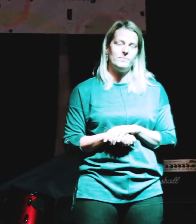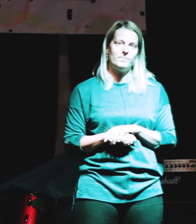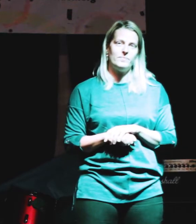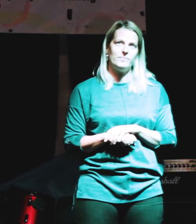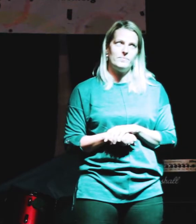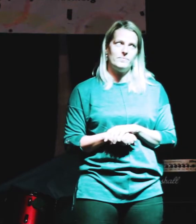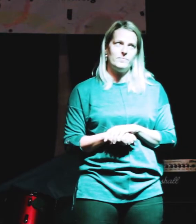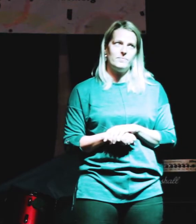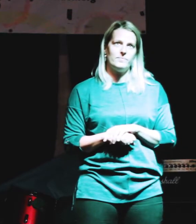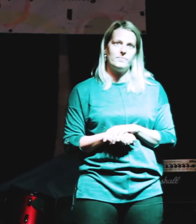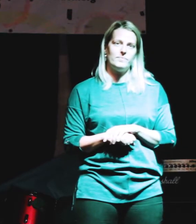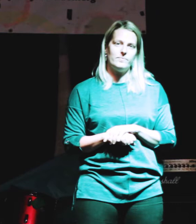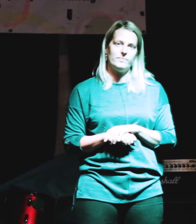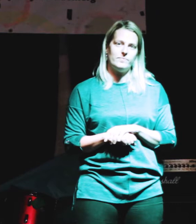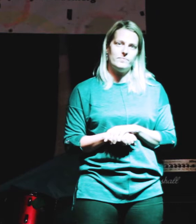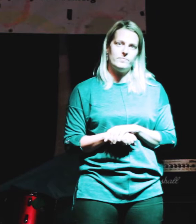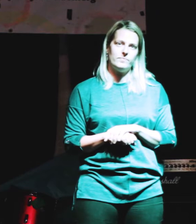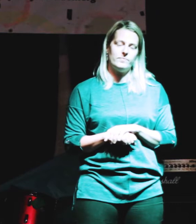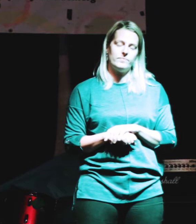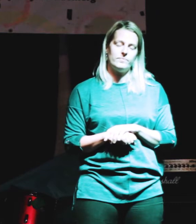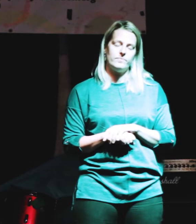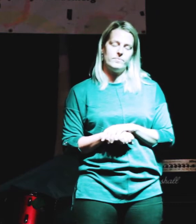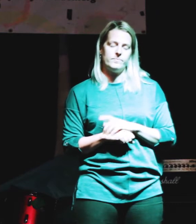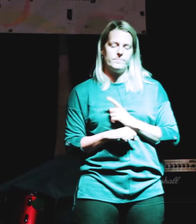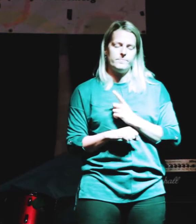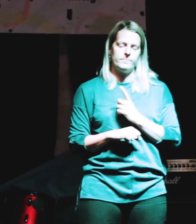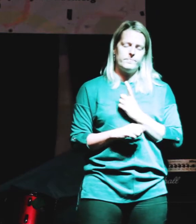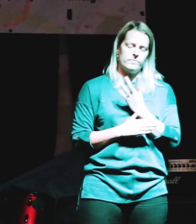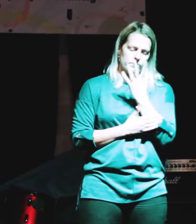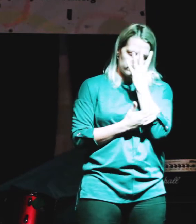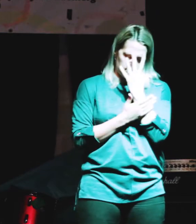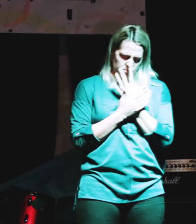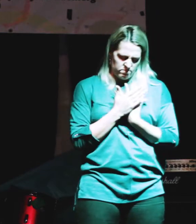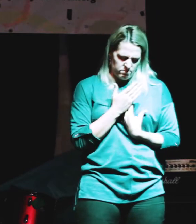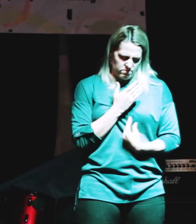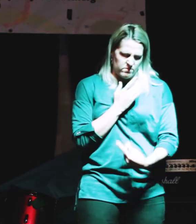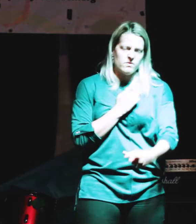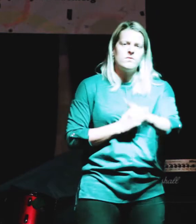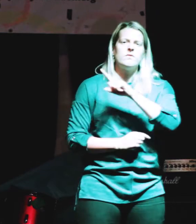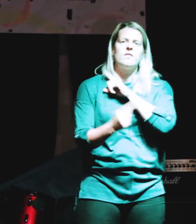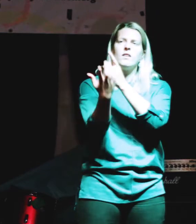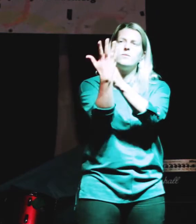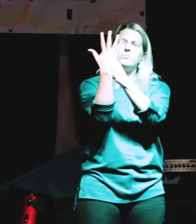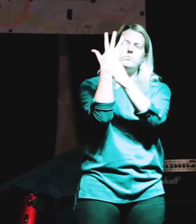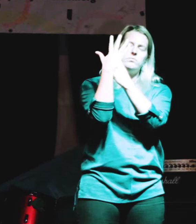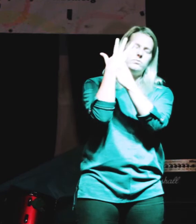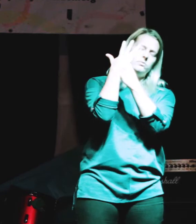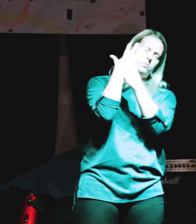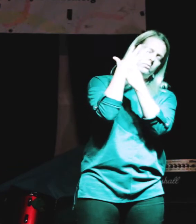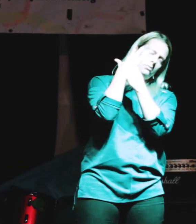I am being drained by this Babylon, slowly and clinically,